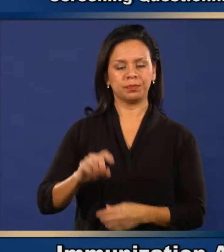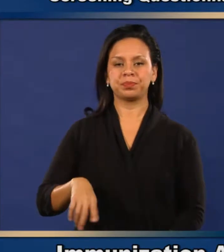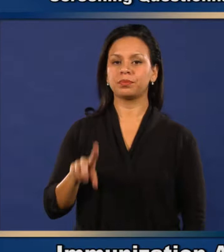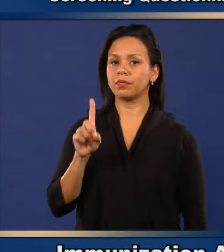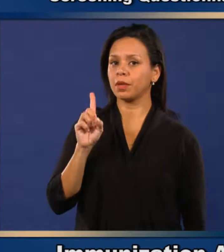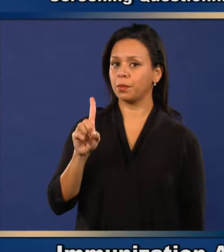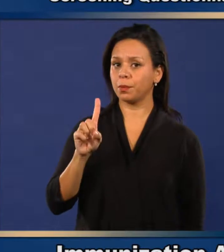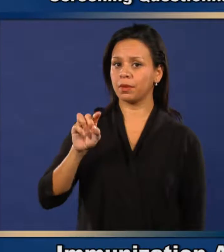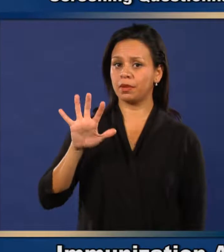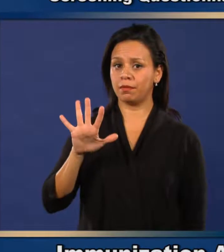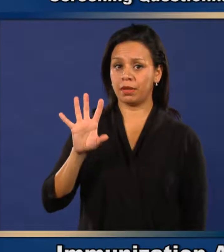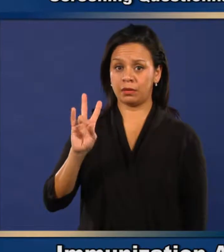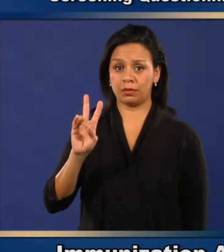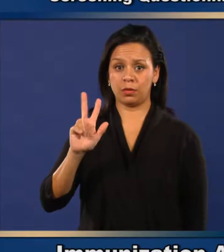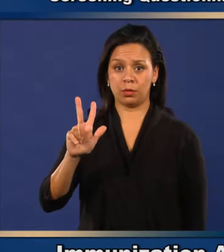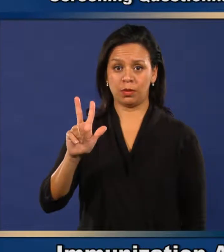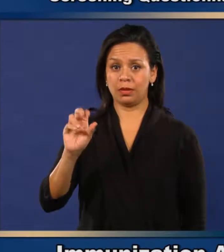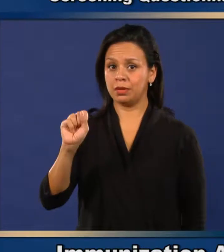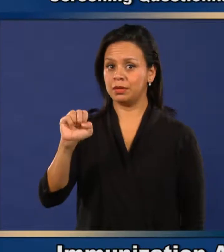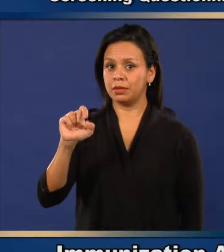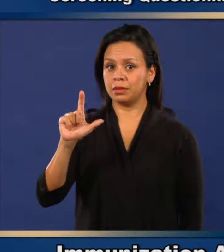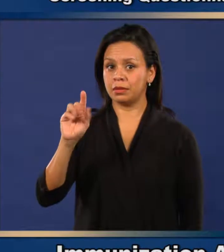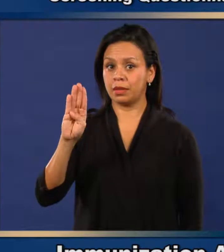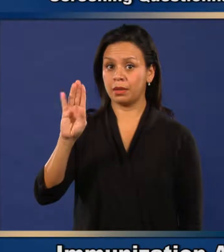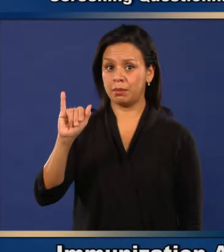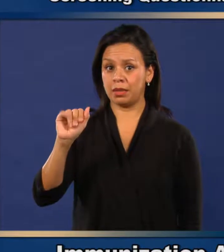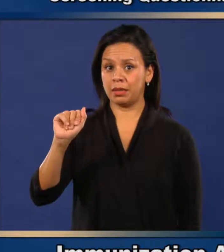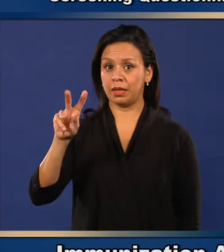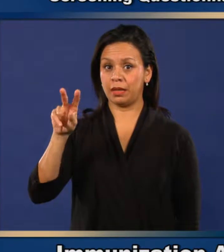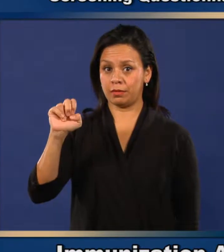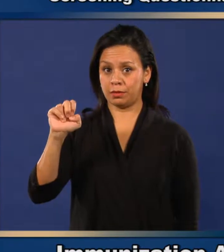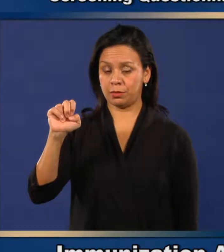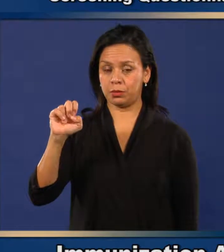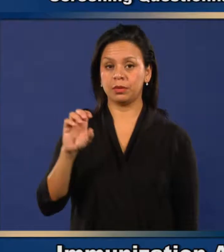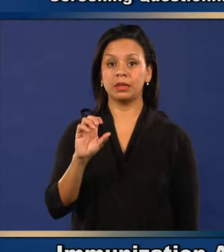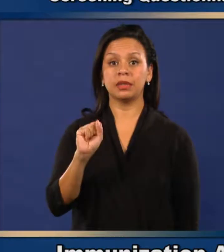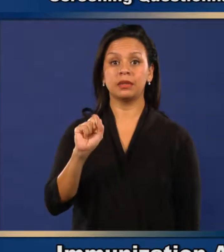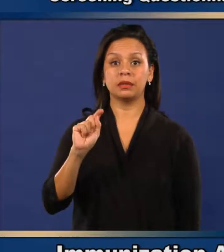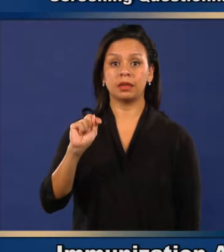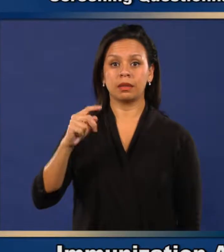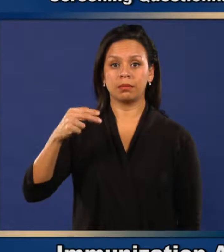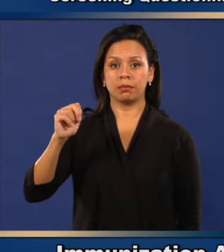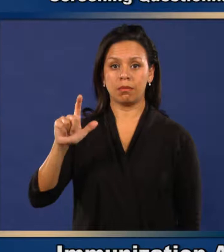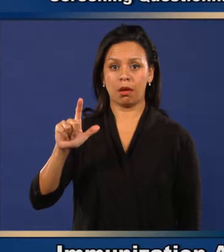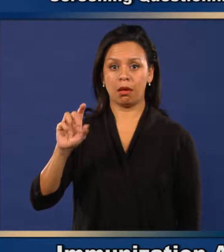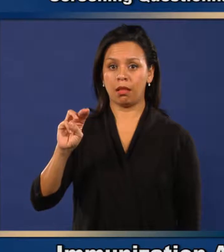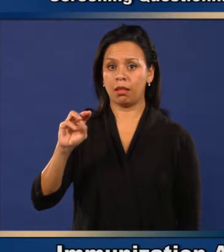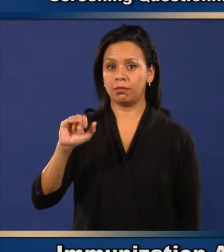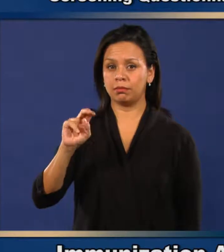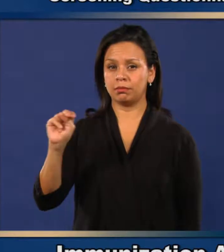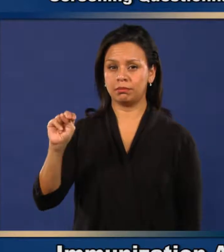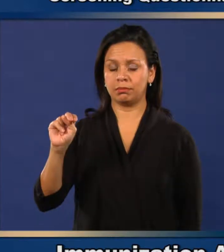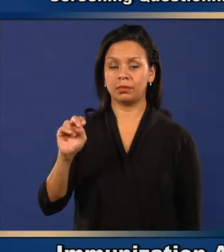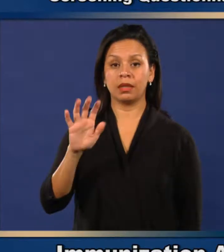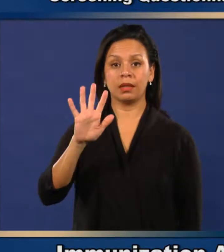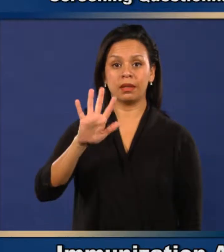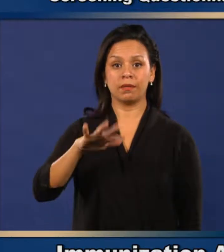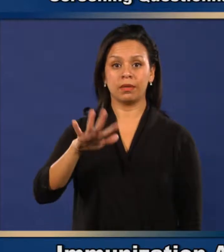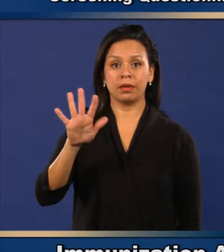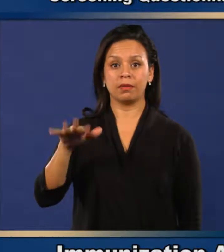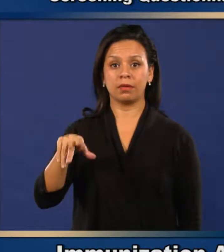at 1573 Selby Avenue, St. Paul, MN